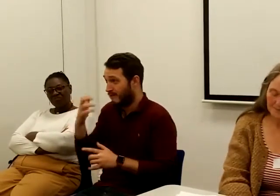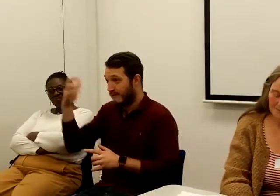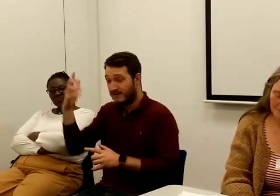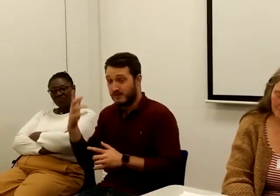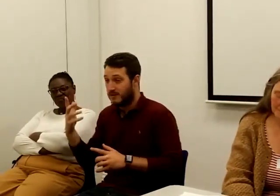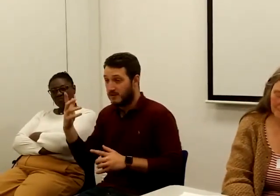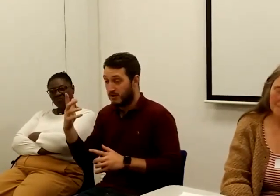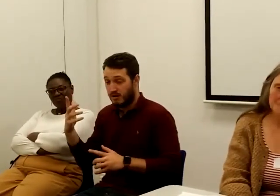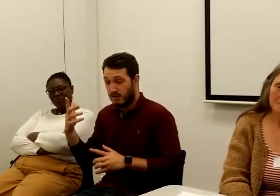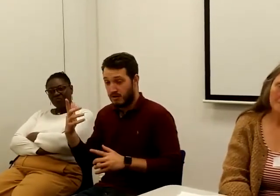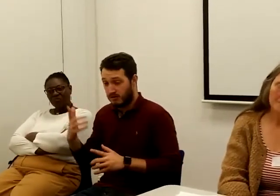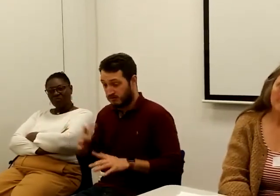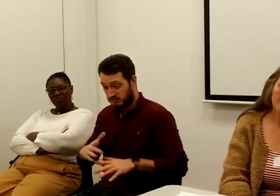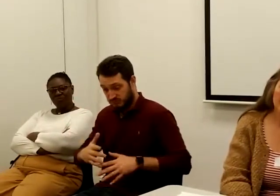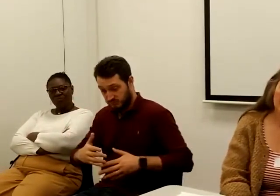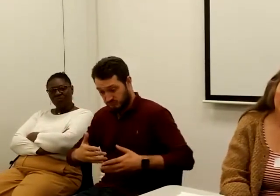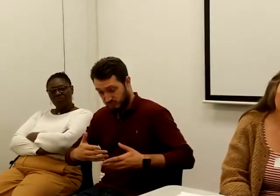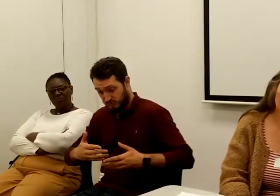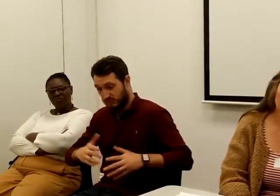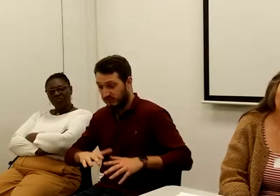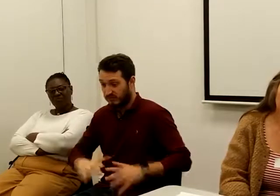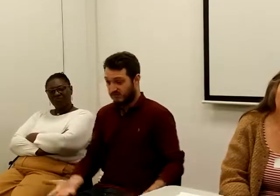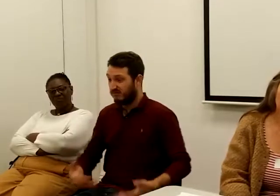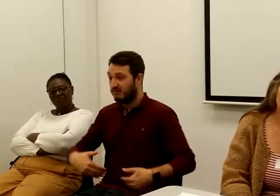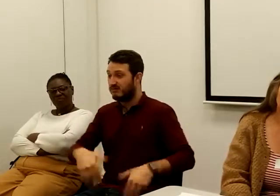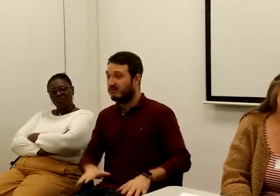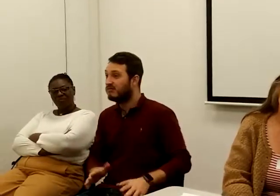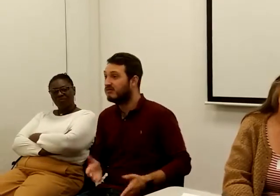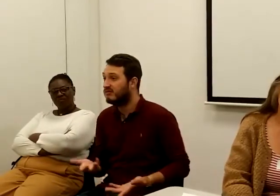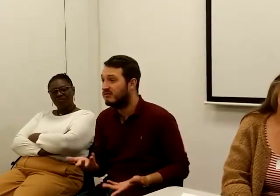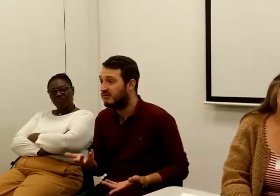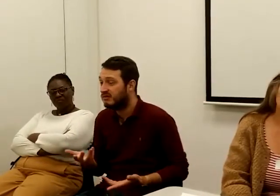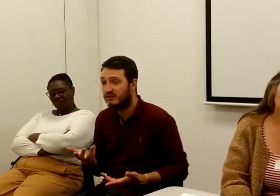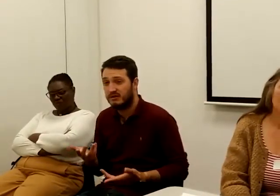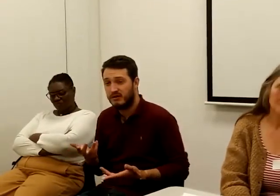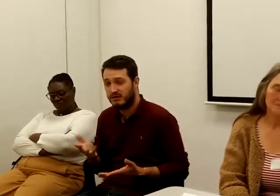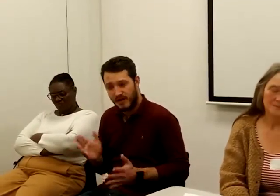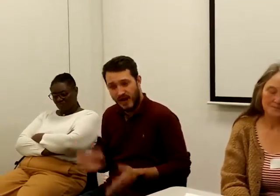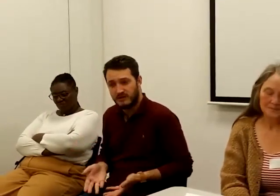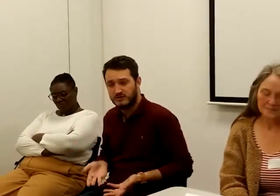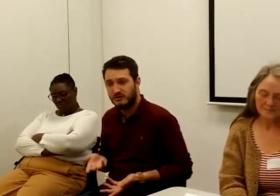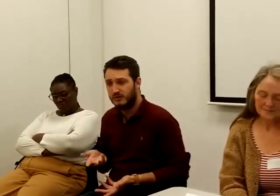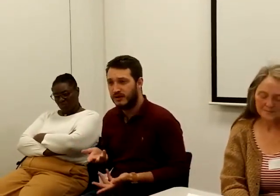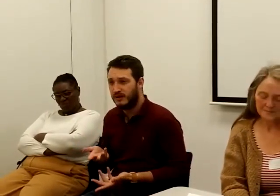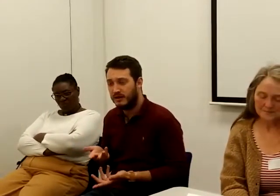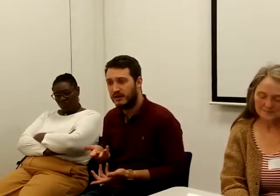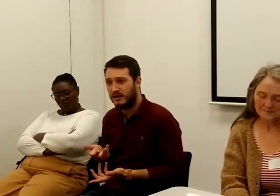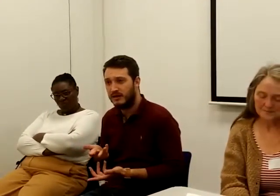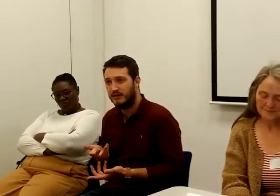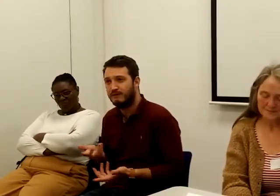act of parliament. There must be a way of trying to question